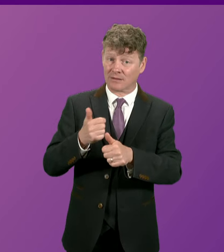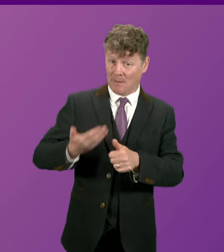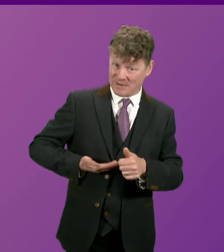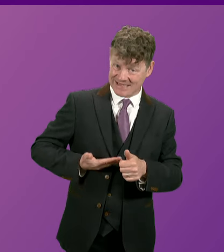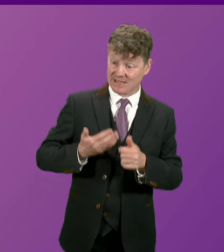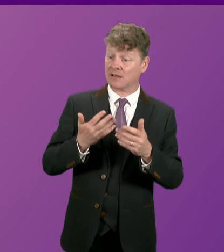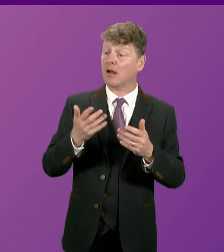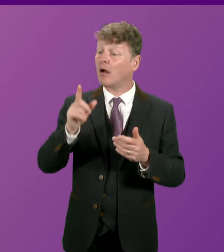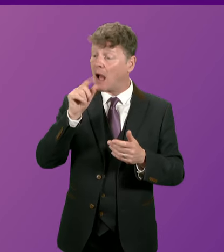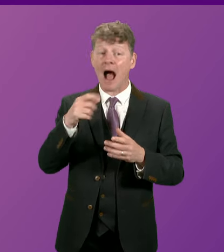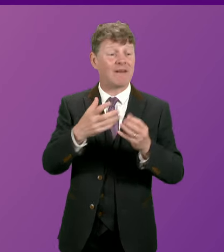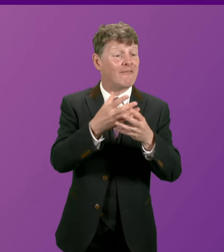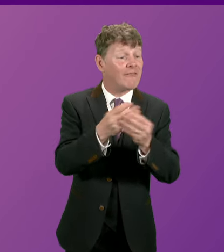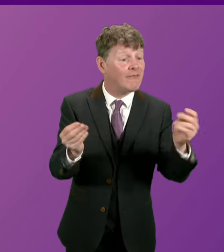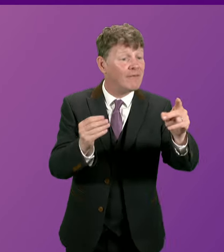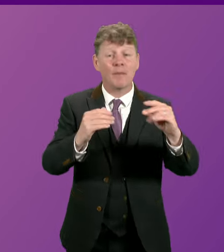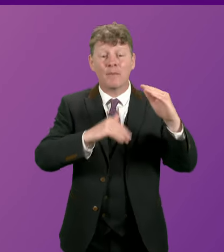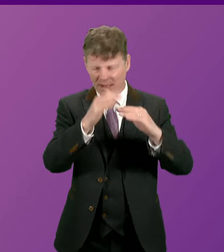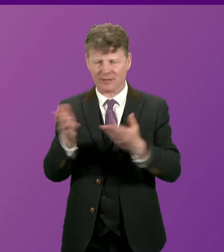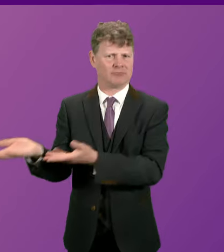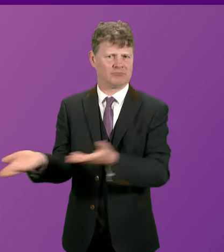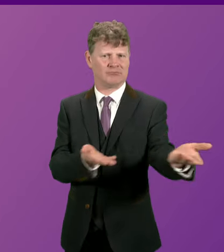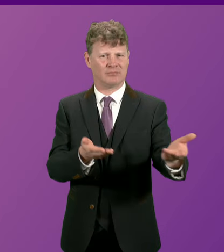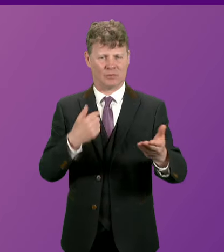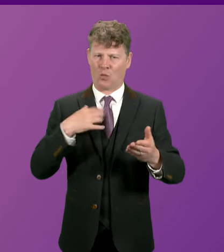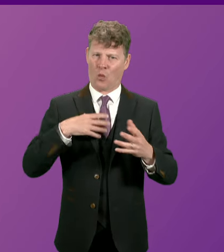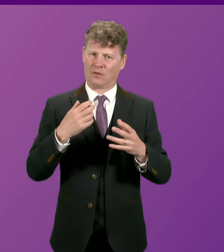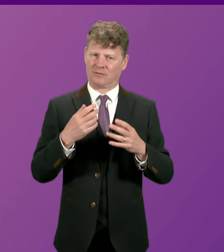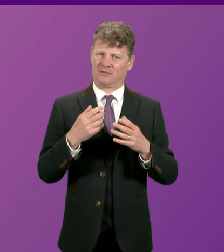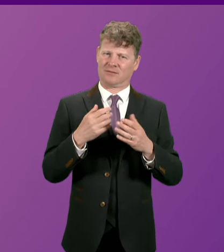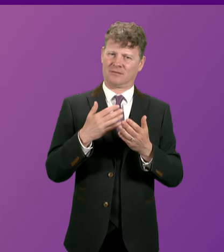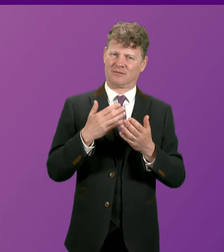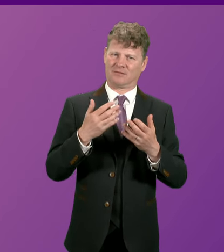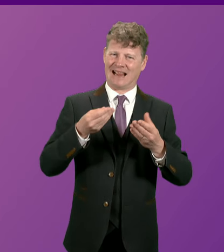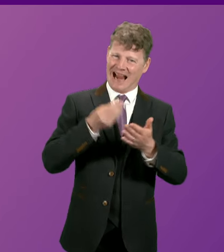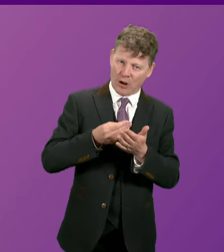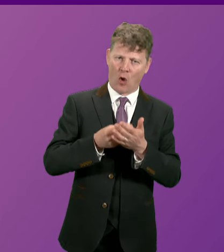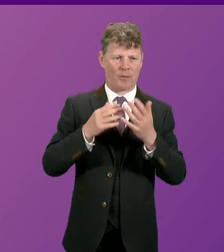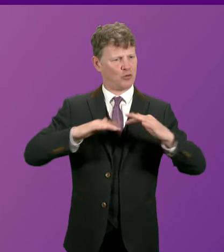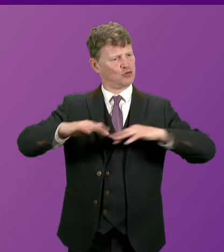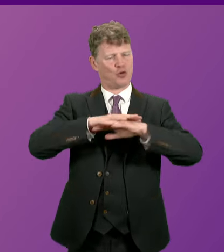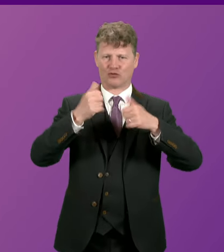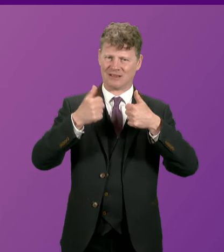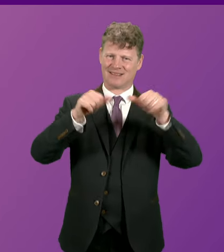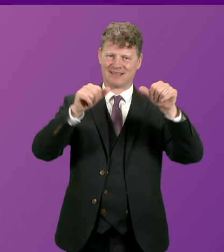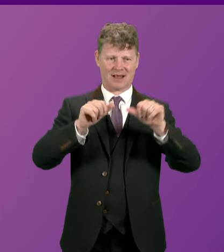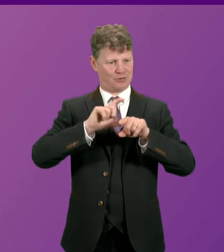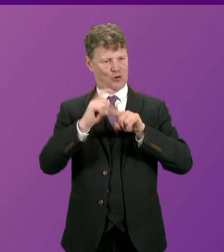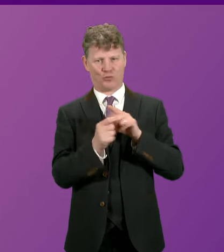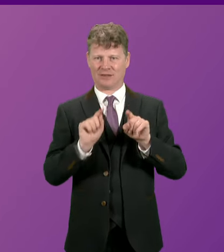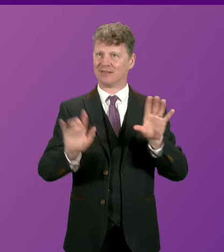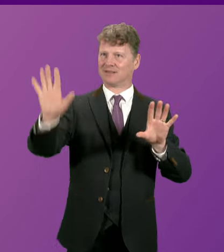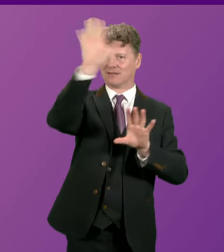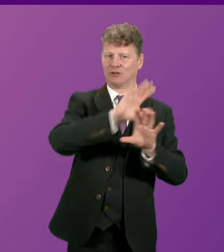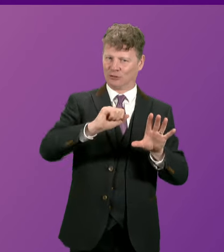existing vacant space to strengthen retail's contribution to the economic and social success of communities and encourages